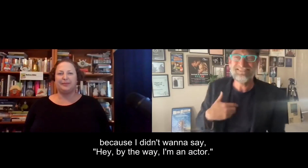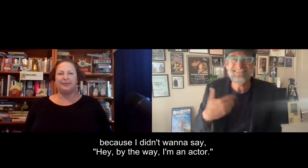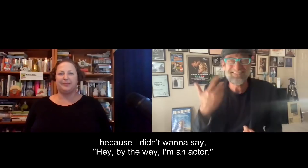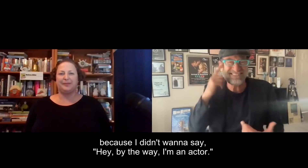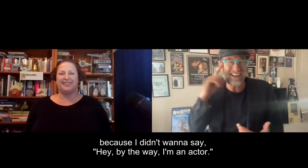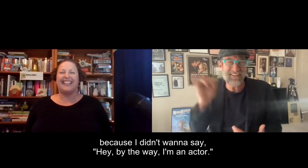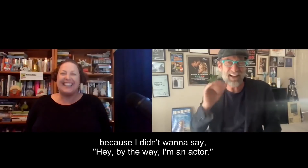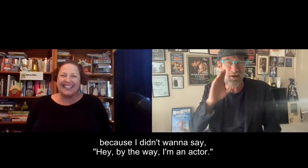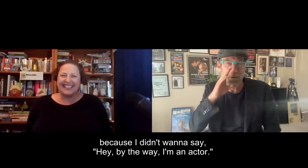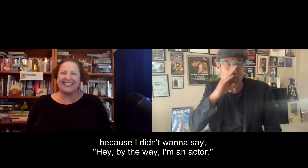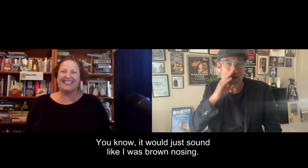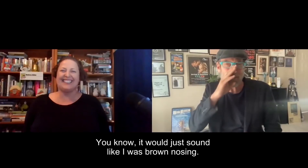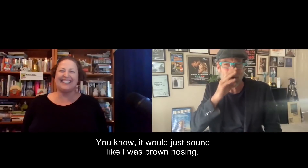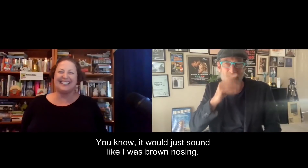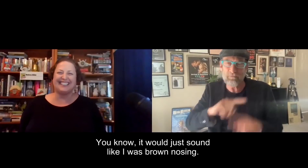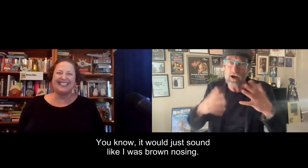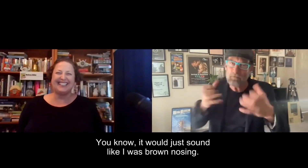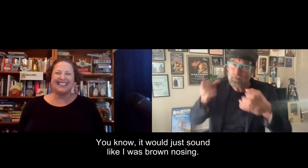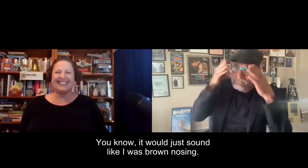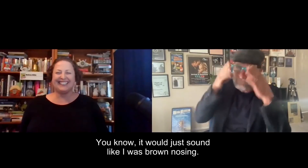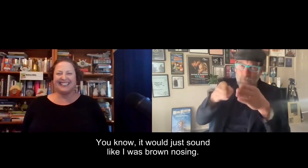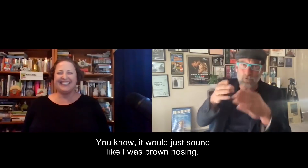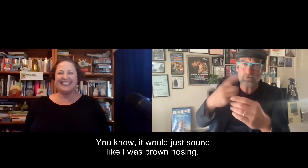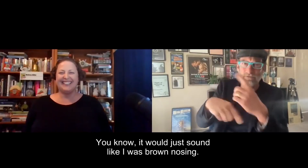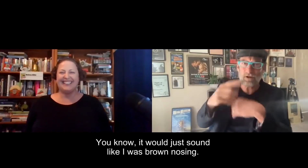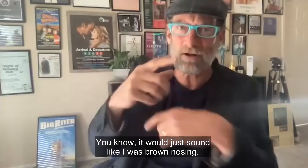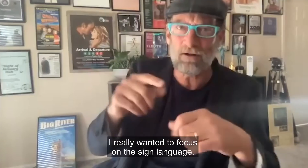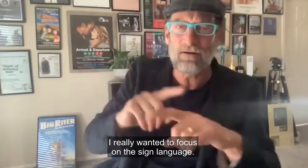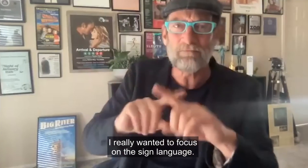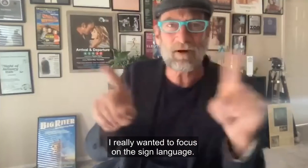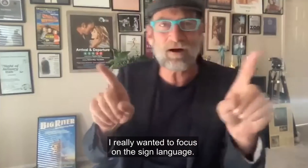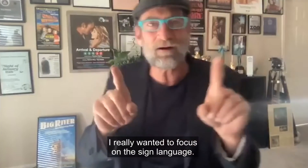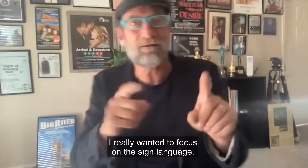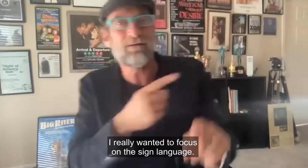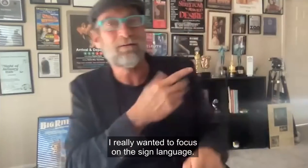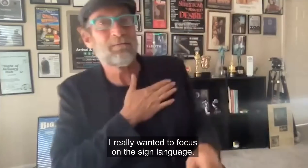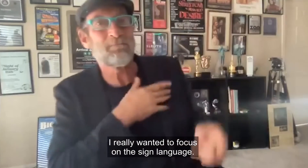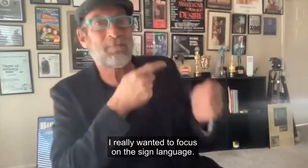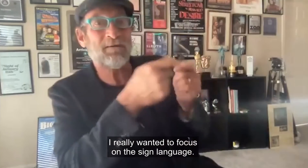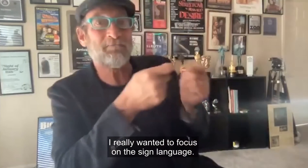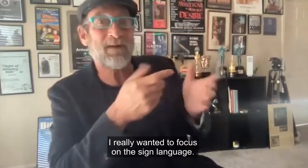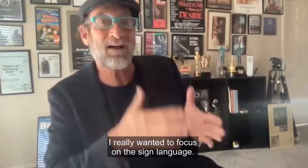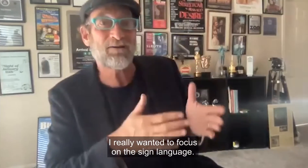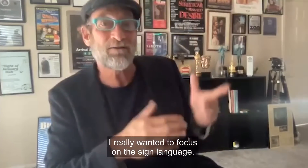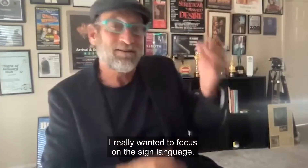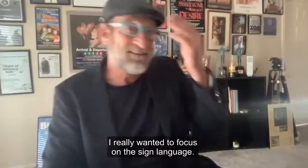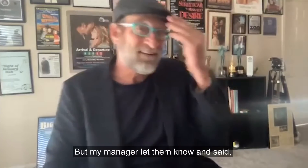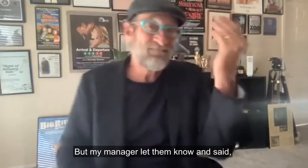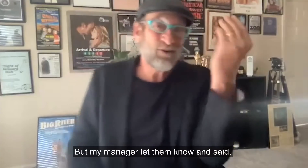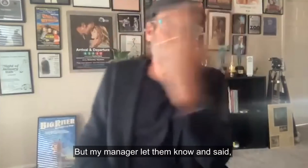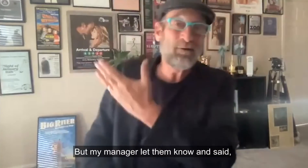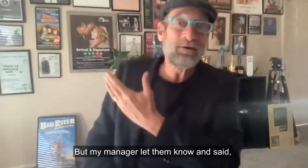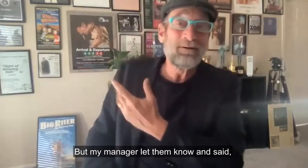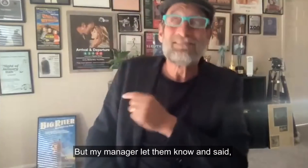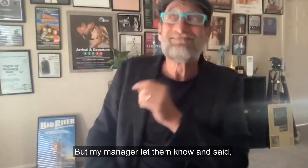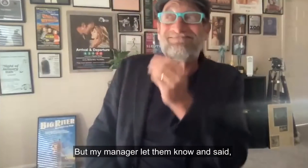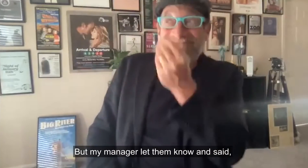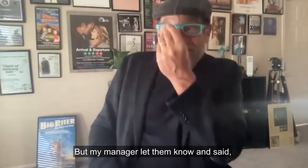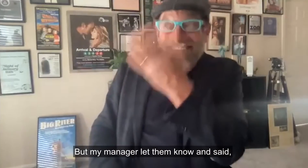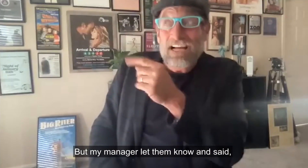by the way, I'm an actor. You know, it would just sound like I was brown nosing. I really wanted to focus on the sign language. But my manager let them know